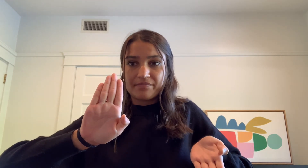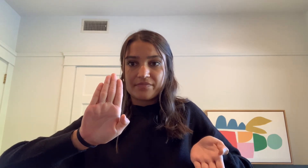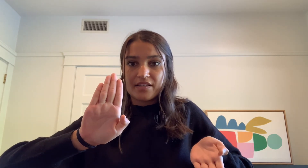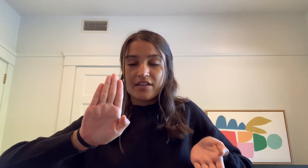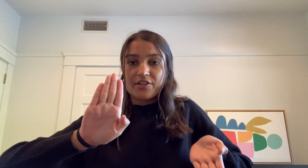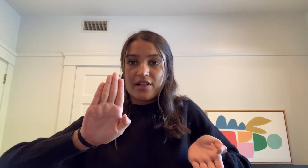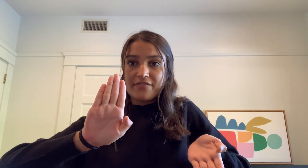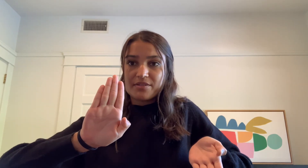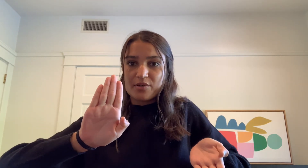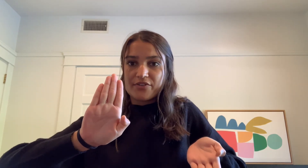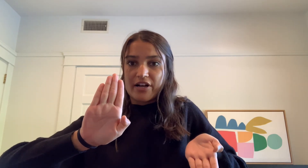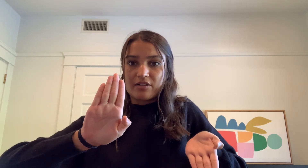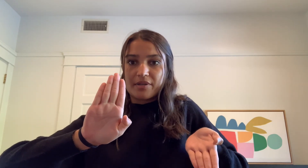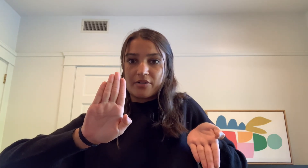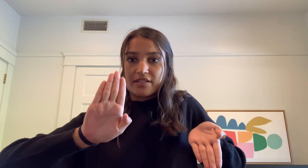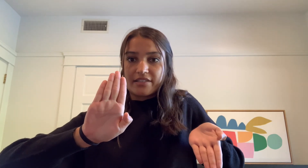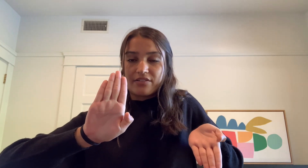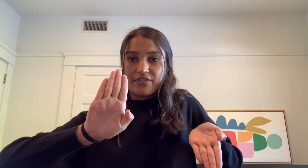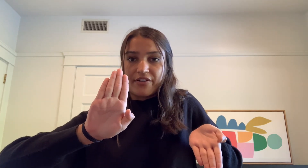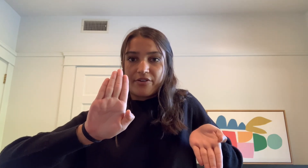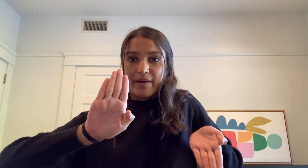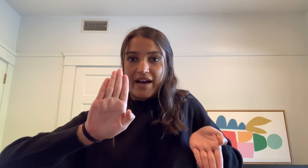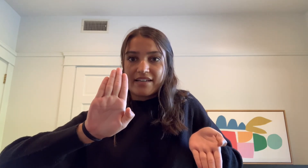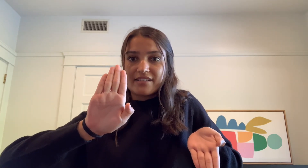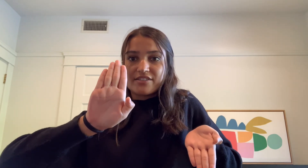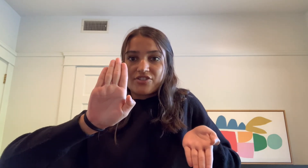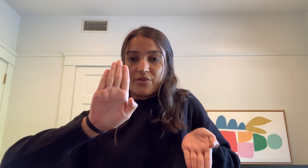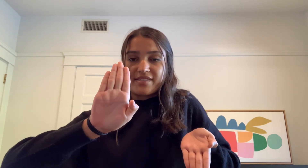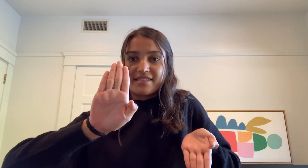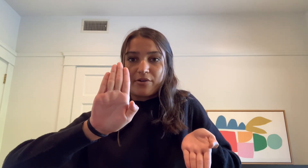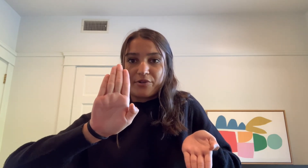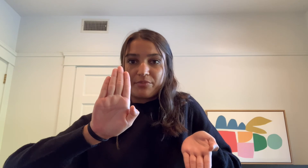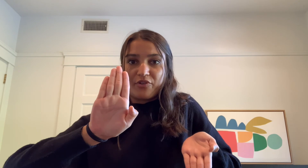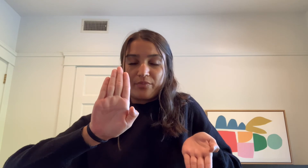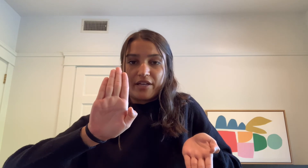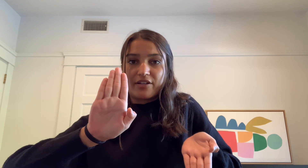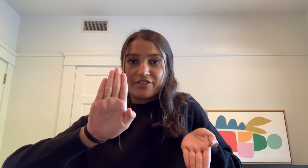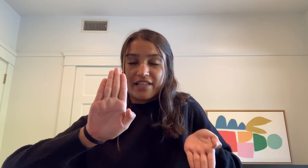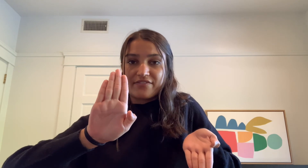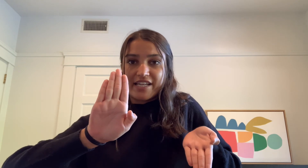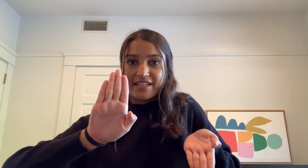You'll have to move your elbow a little farther back to show this downward movement on your left hand.